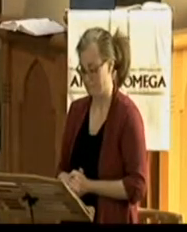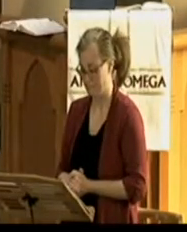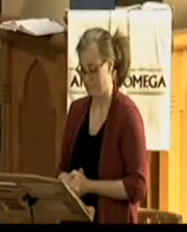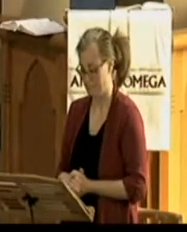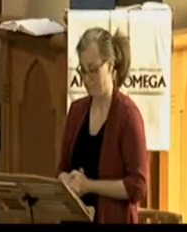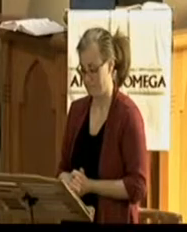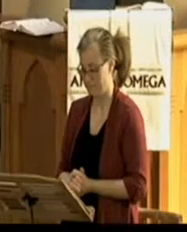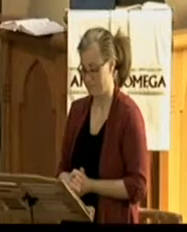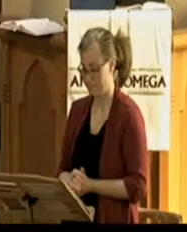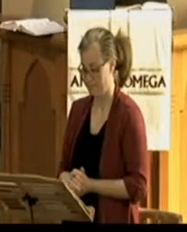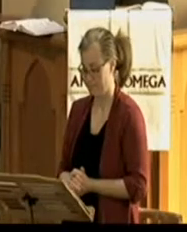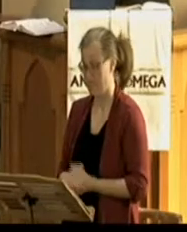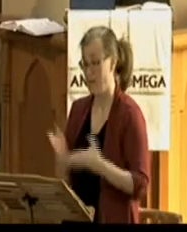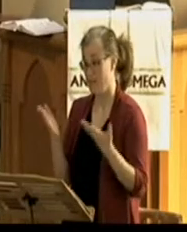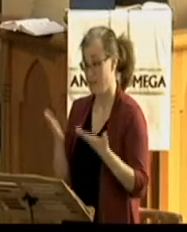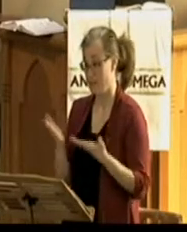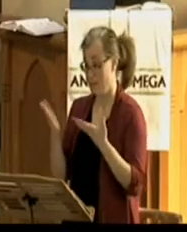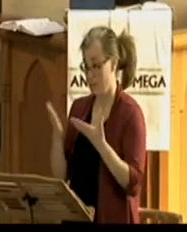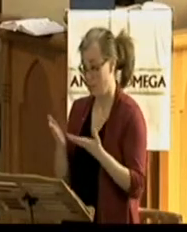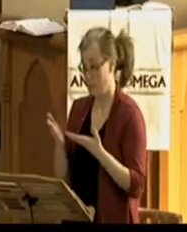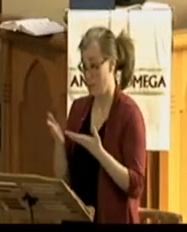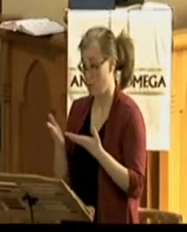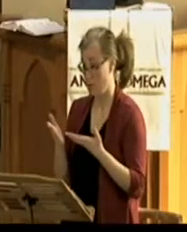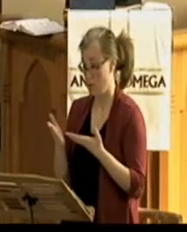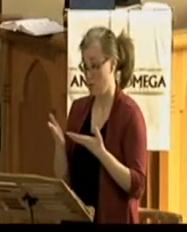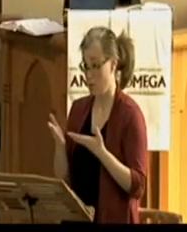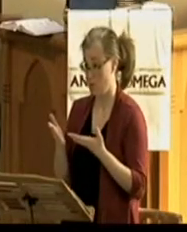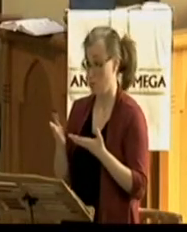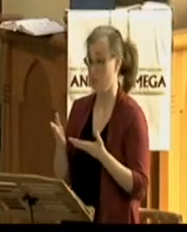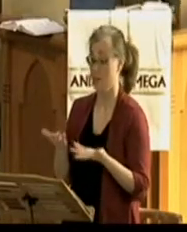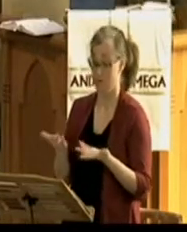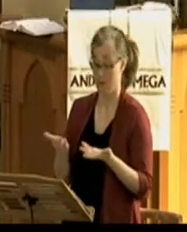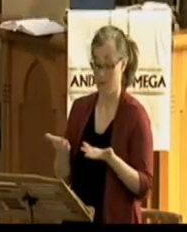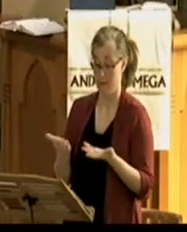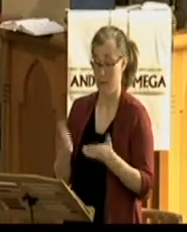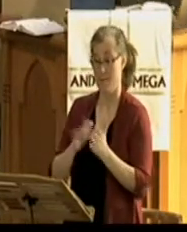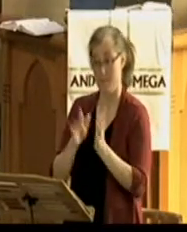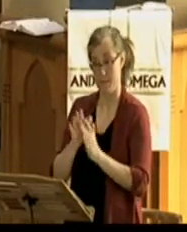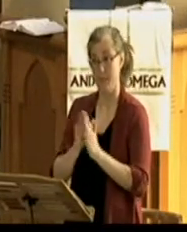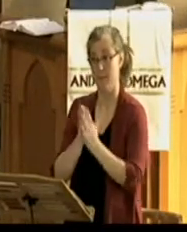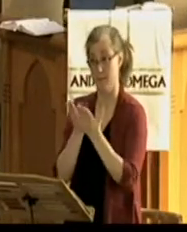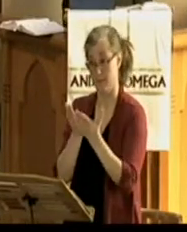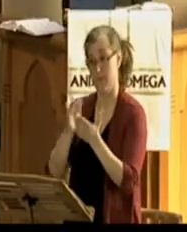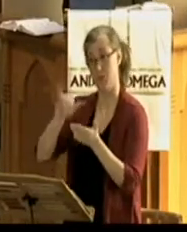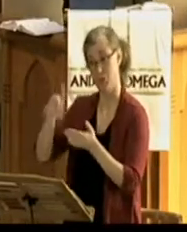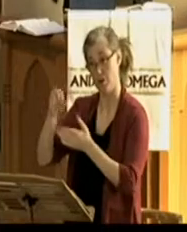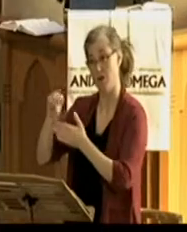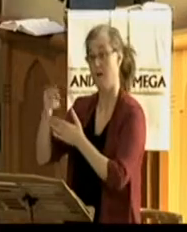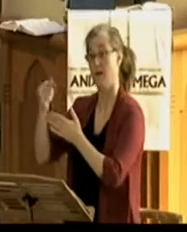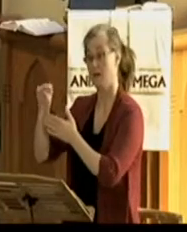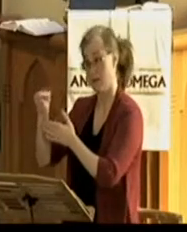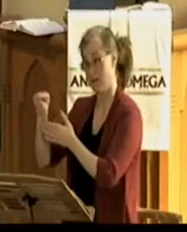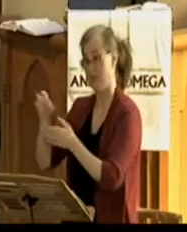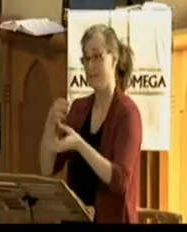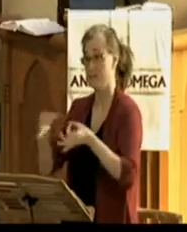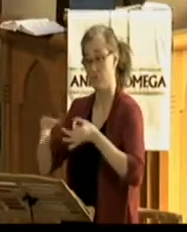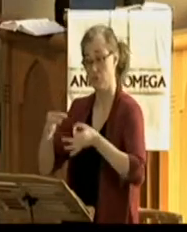Comes to his doubting, struggling disciples. And he turns Thomas' doubt to faith. To believing